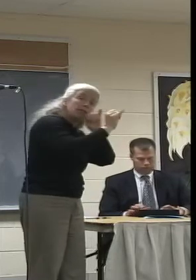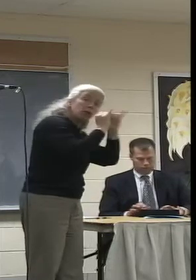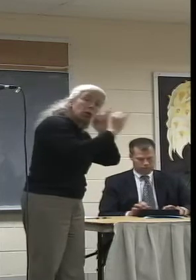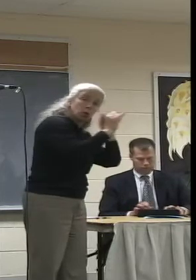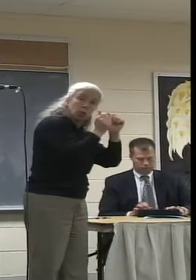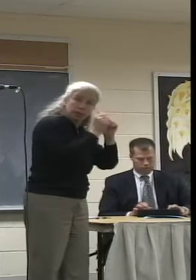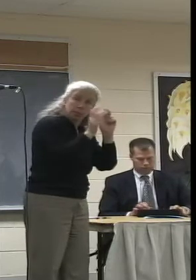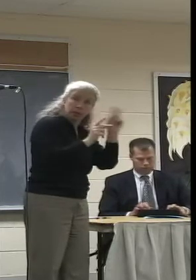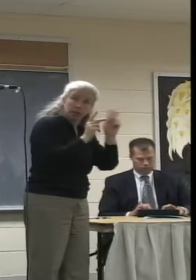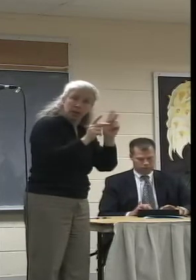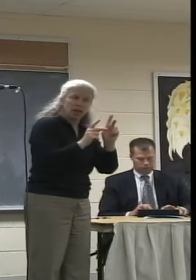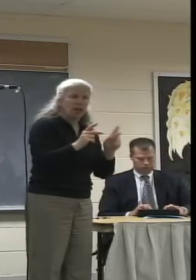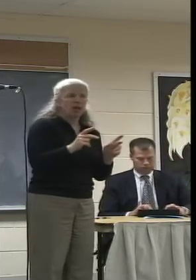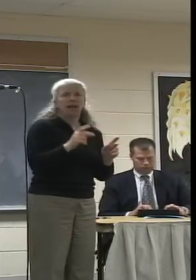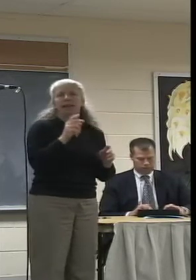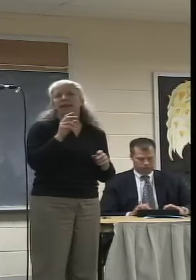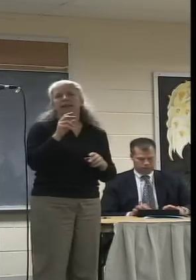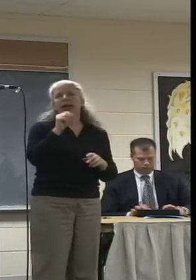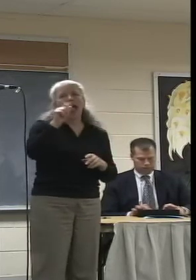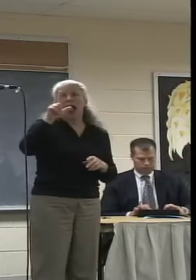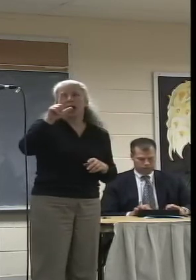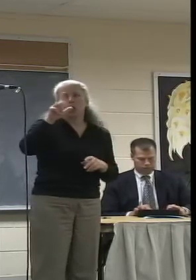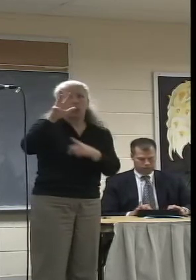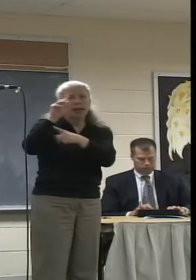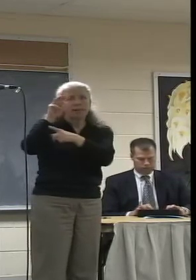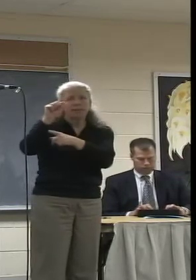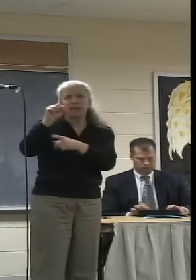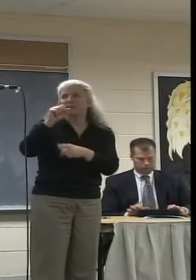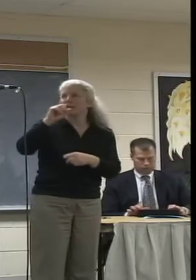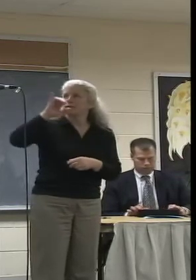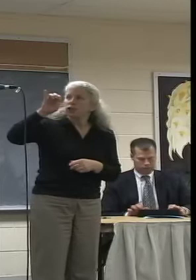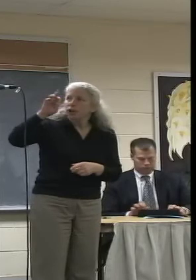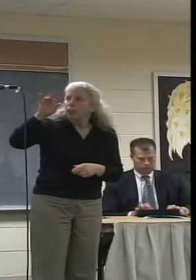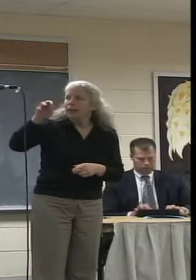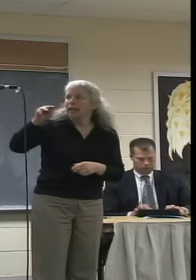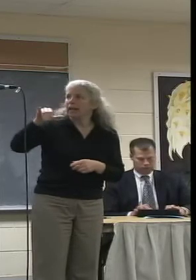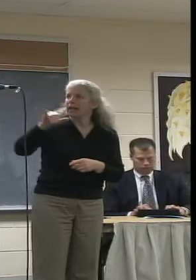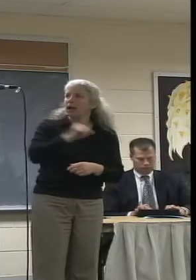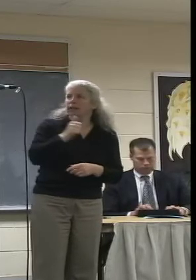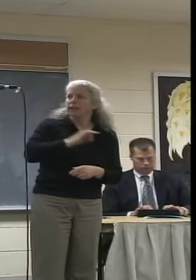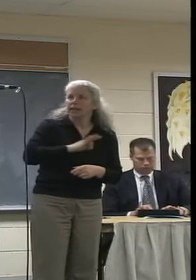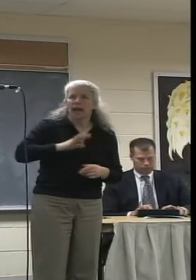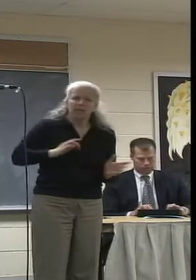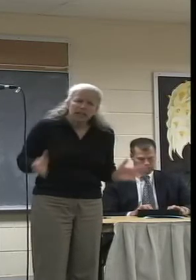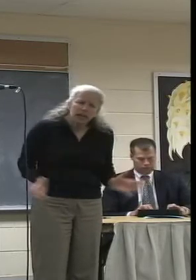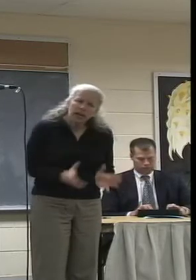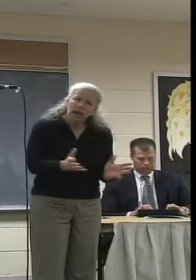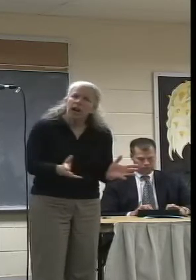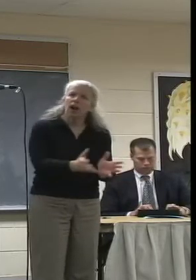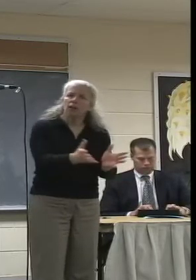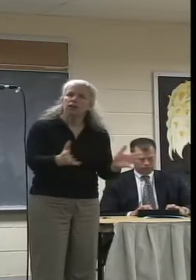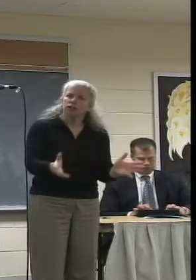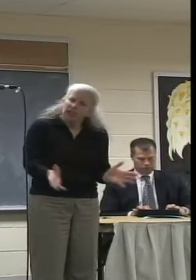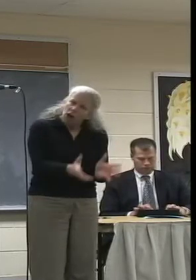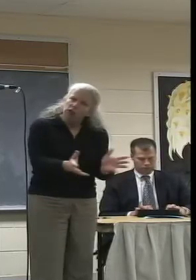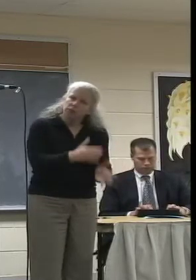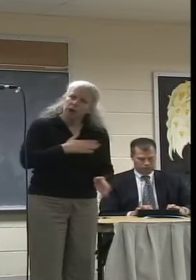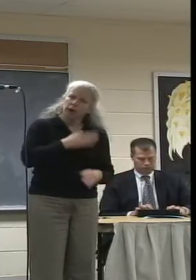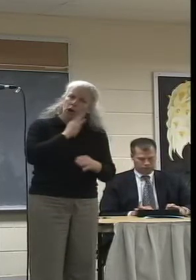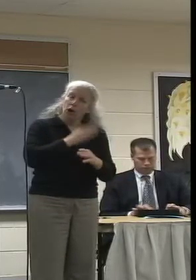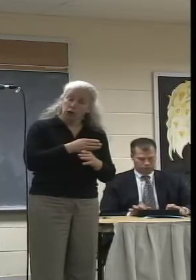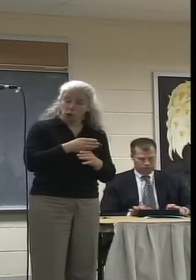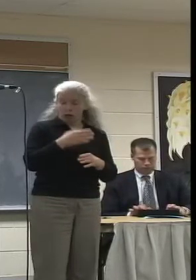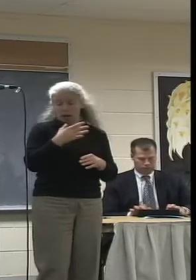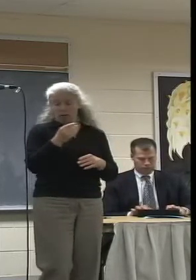incredible encouragement from Al Williams and Jeremy and the other people on the staff. And she really found